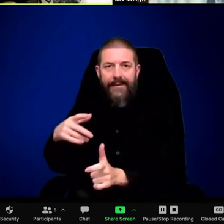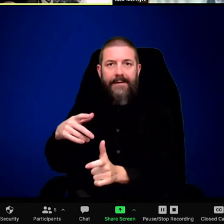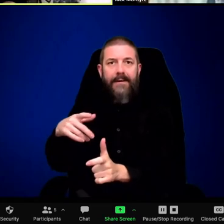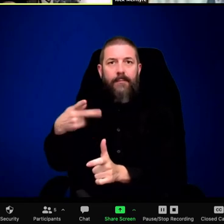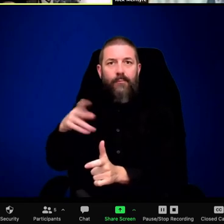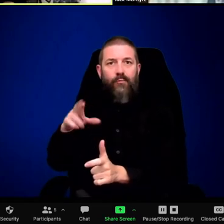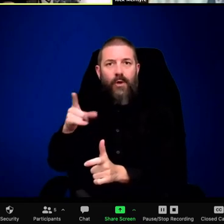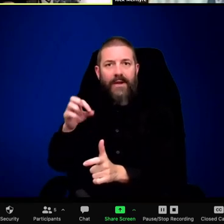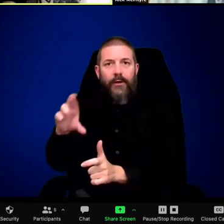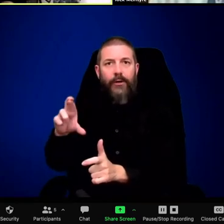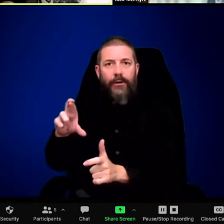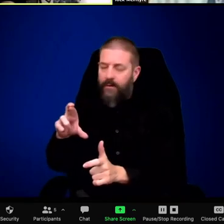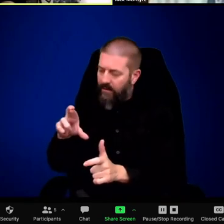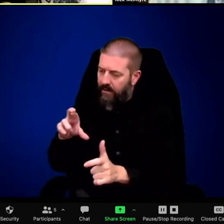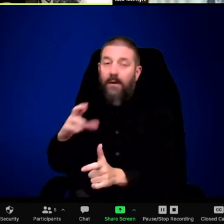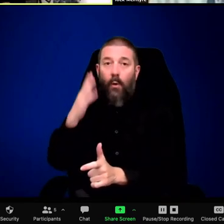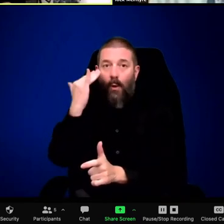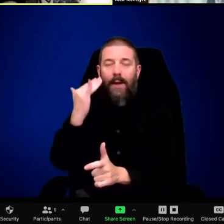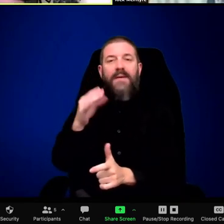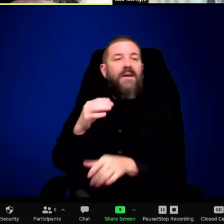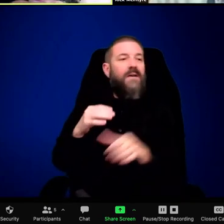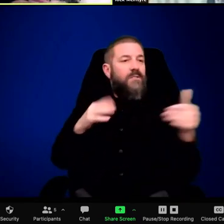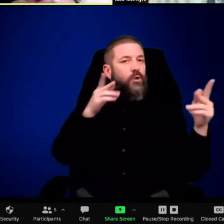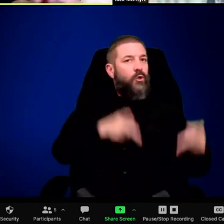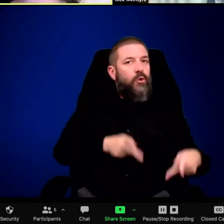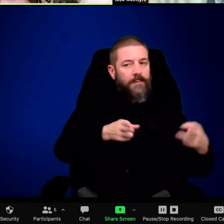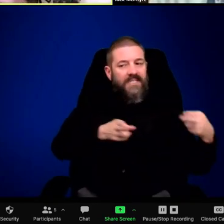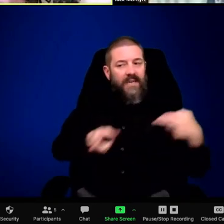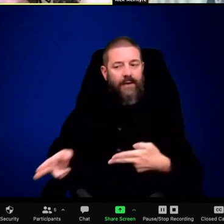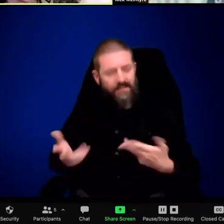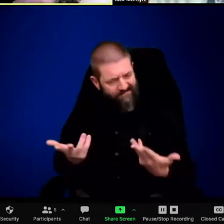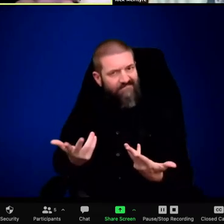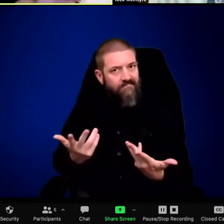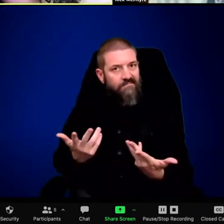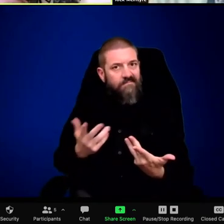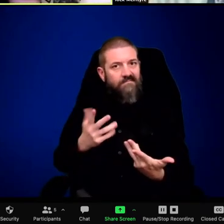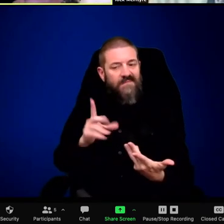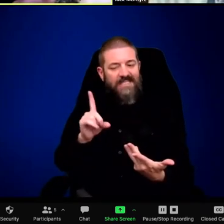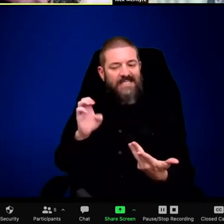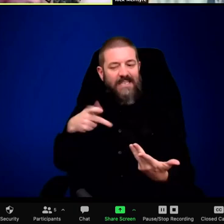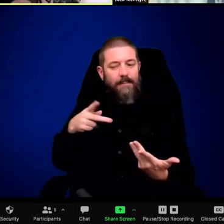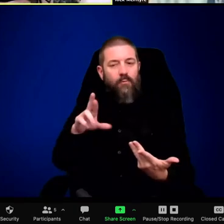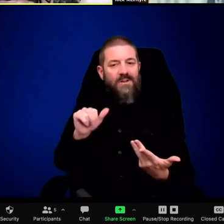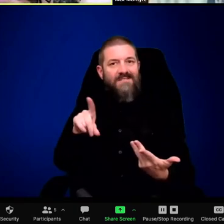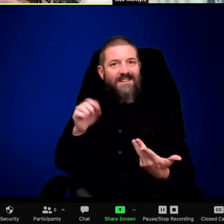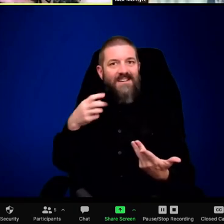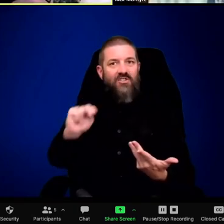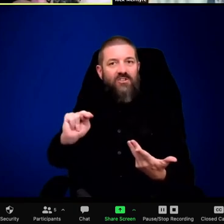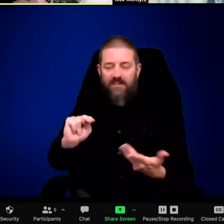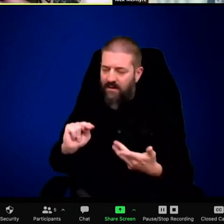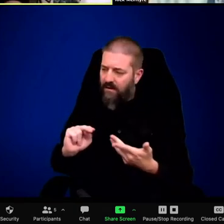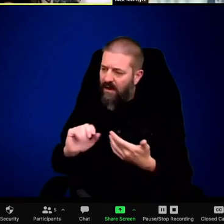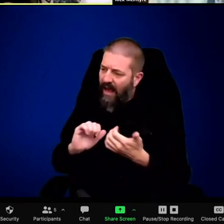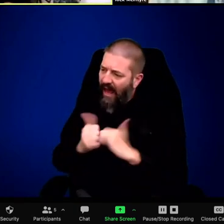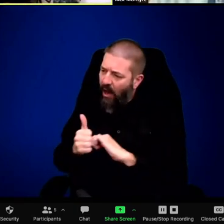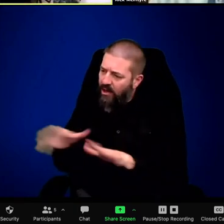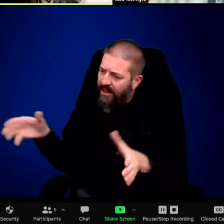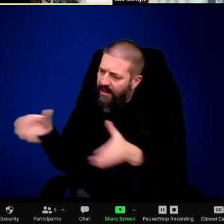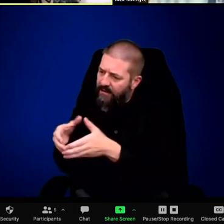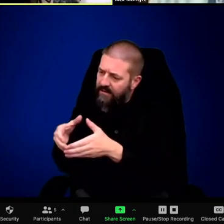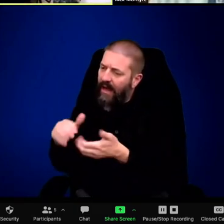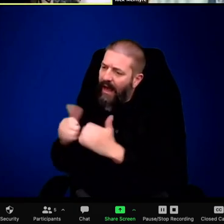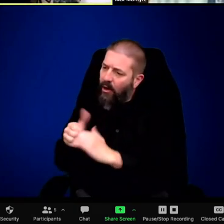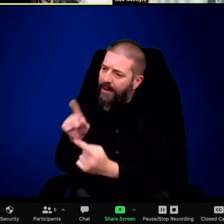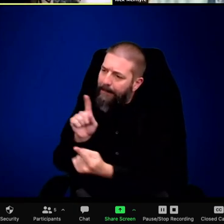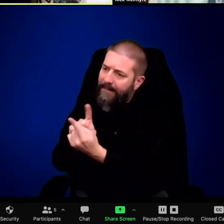Okay. I want to talk about, I first read this from Gordon Haber, who I know that you knew back in the day.